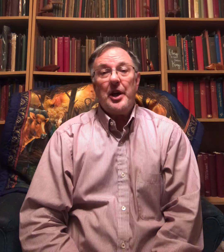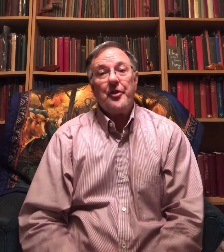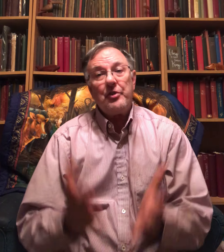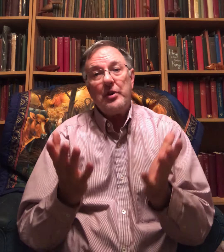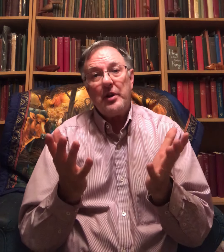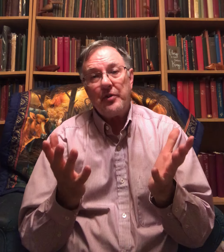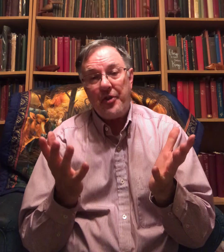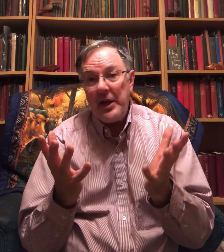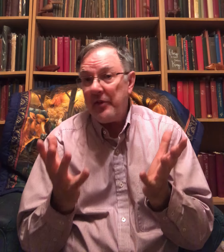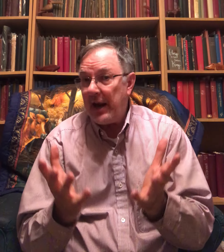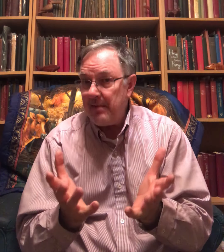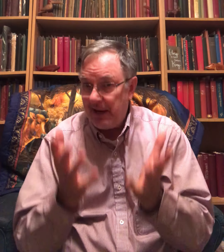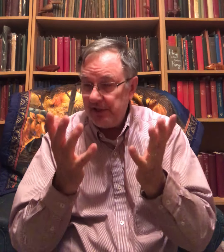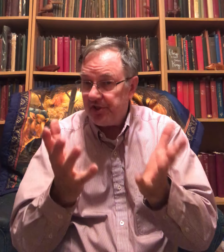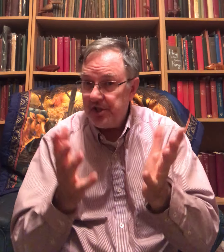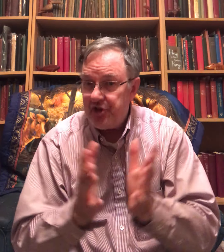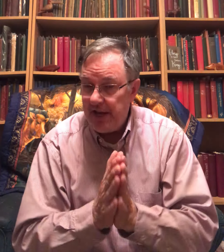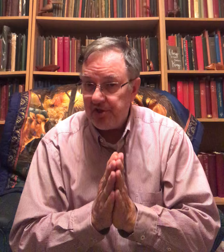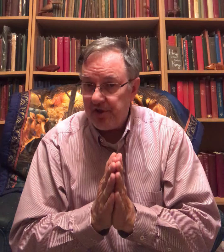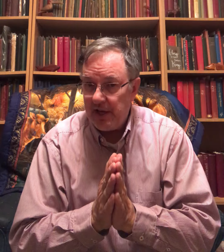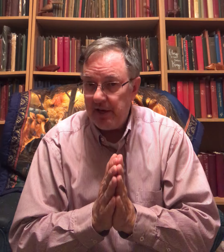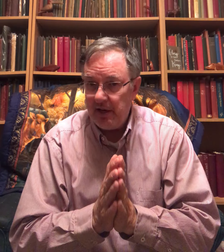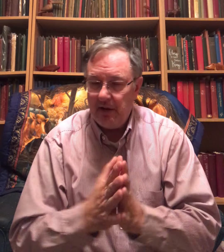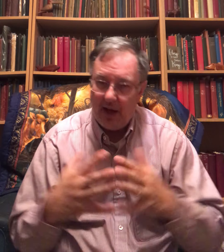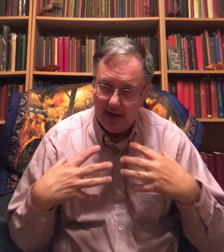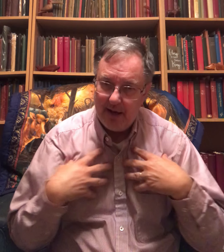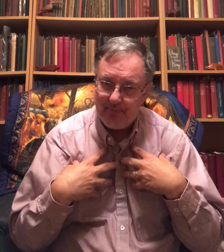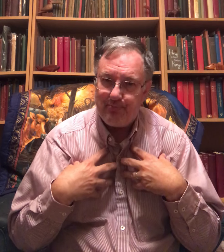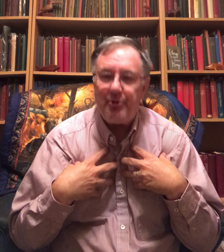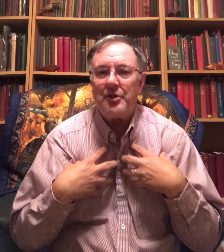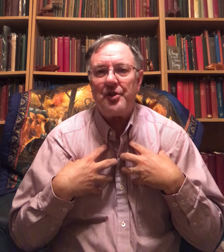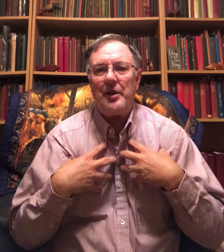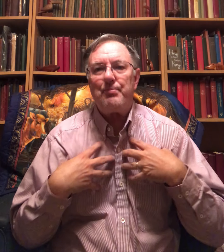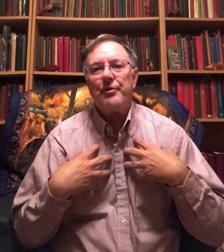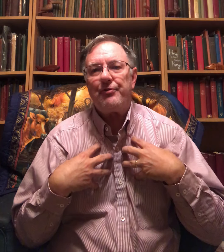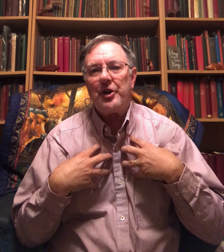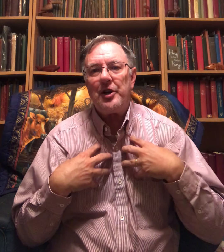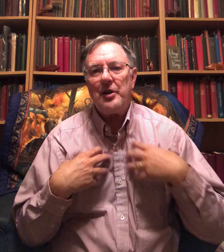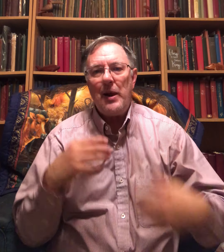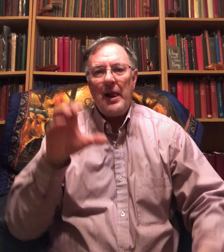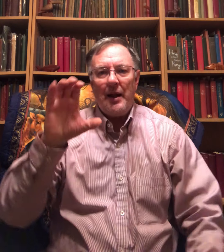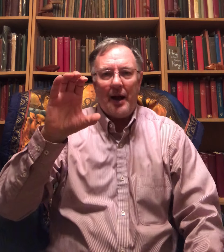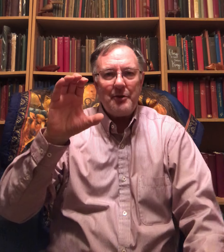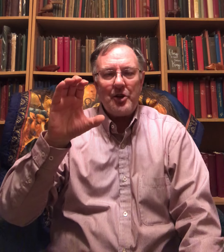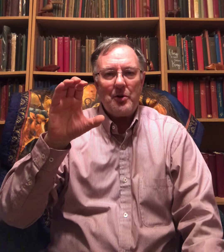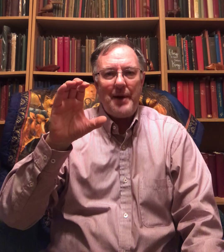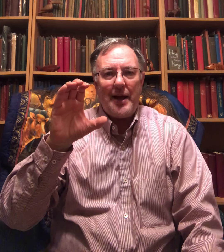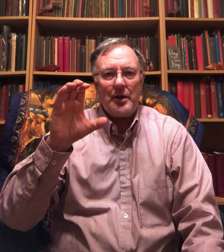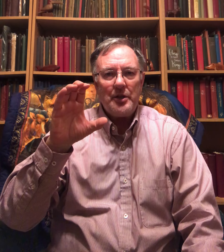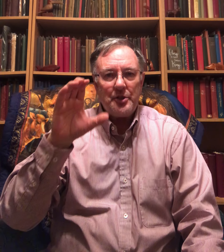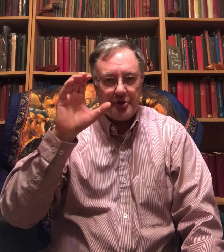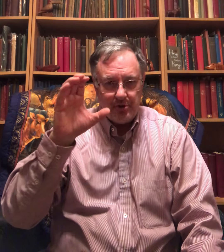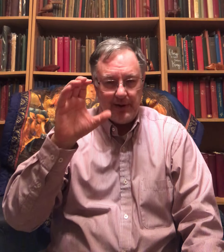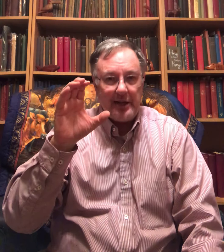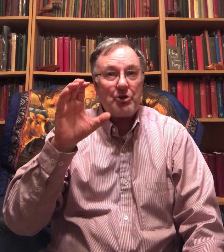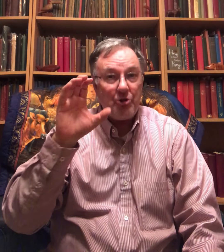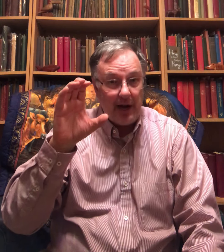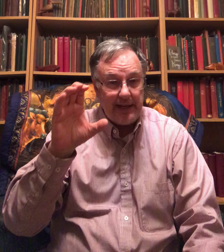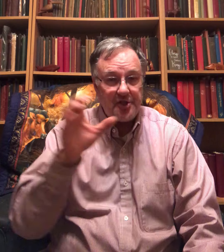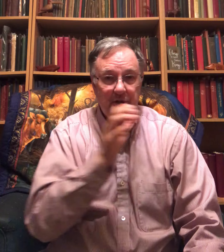Another thing that I might suggest that I personally prefer, I'm going to go back to my Christ.